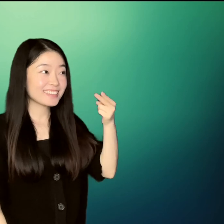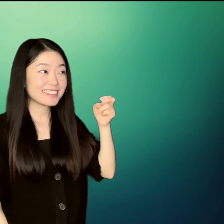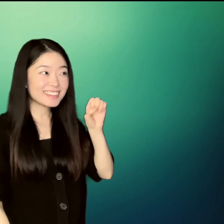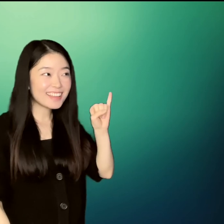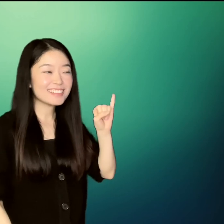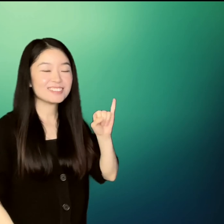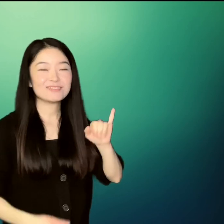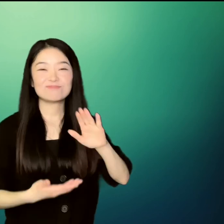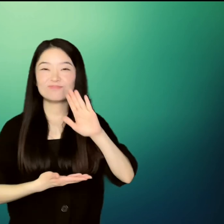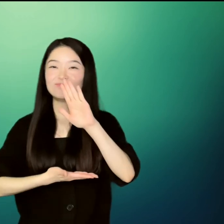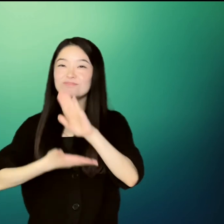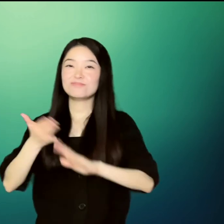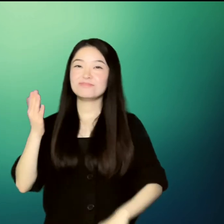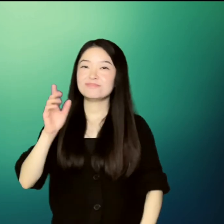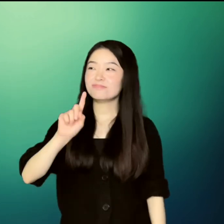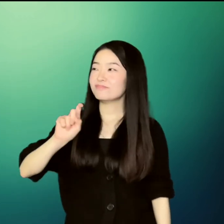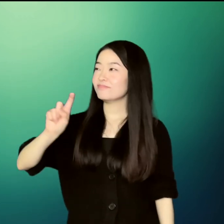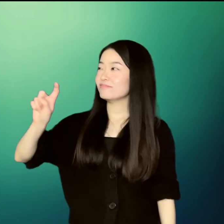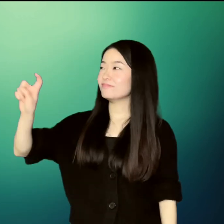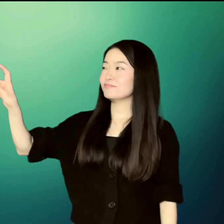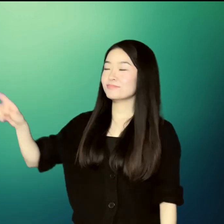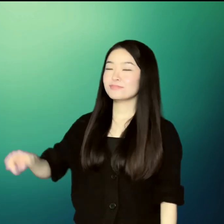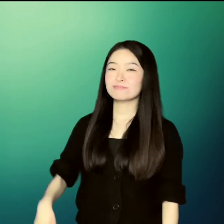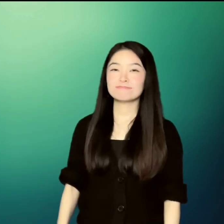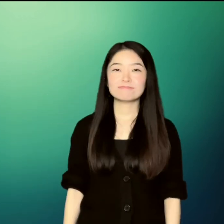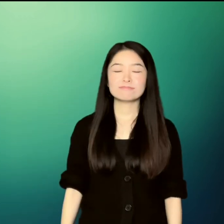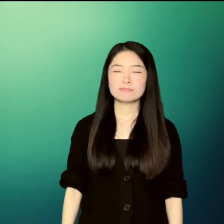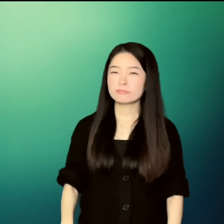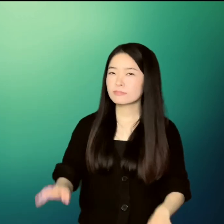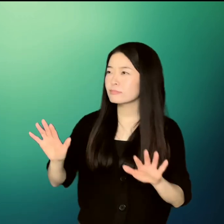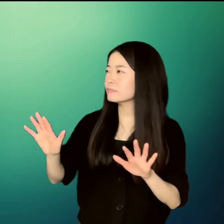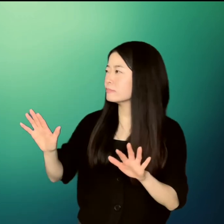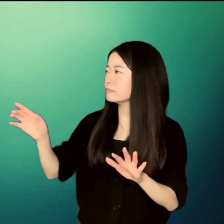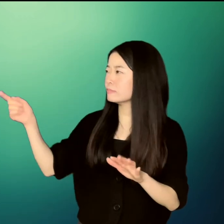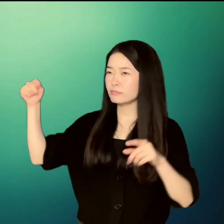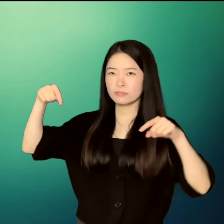He left before she could ask him why he was at the store.